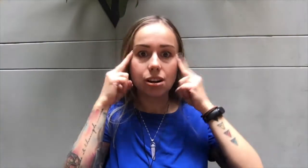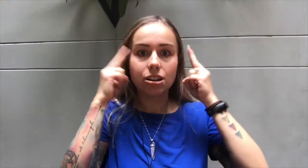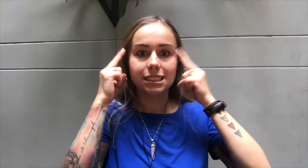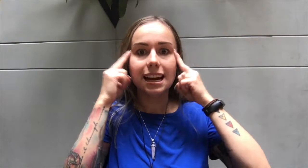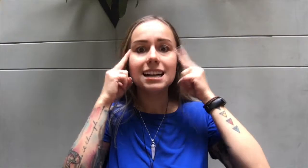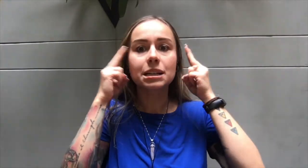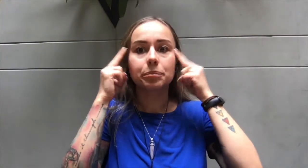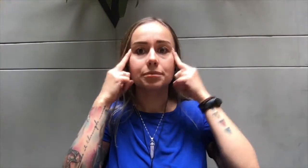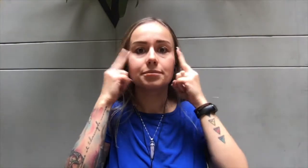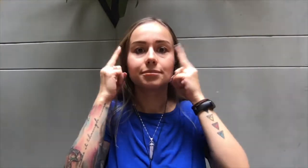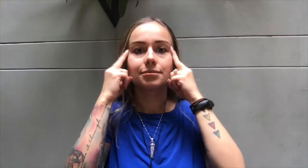all the time.